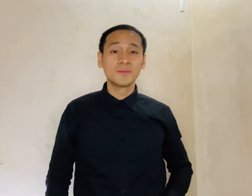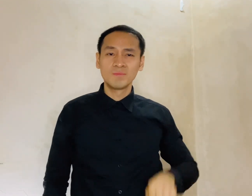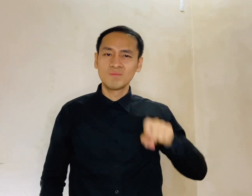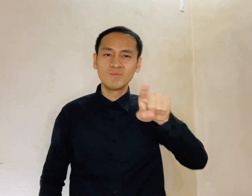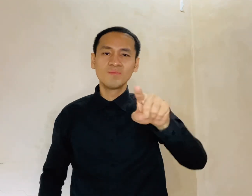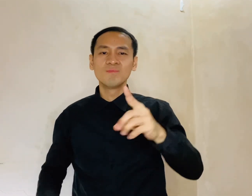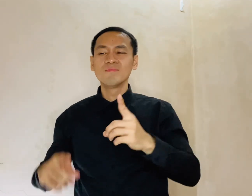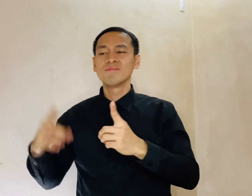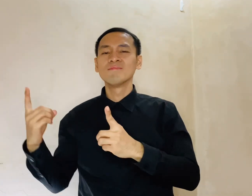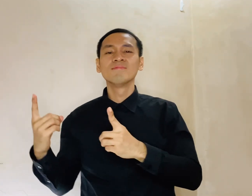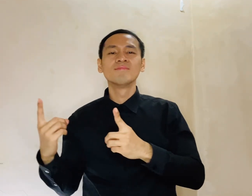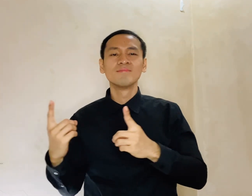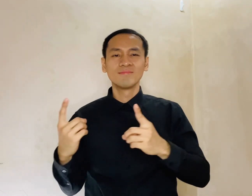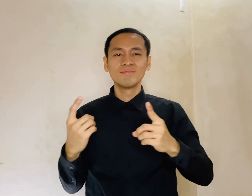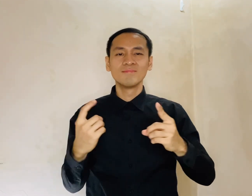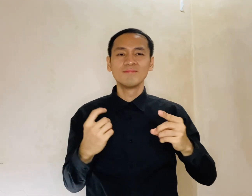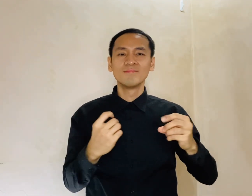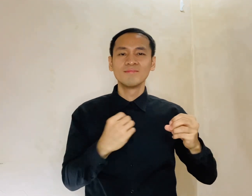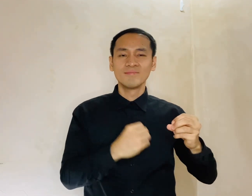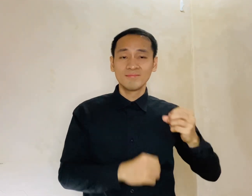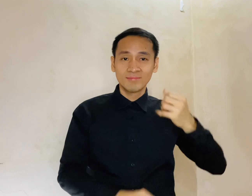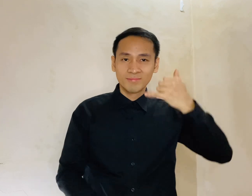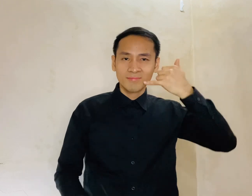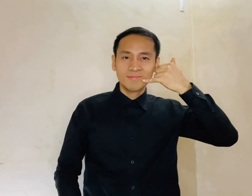Now all you got to do is call